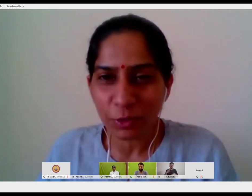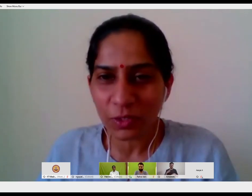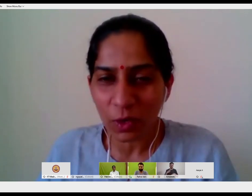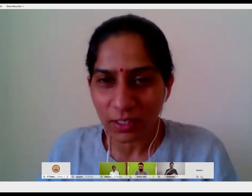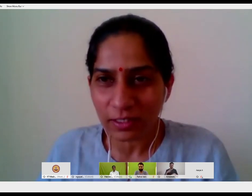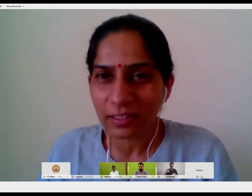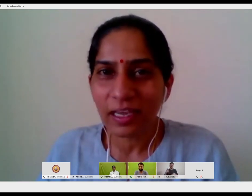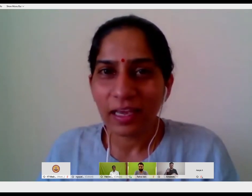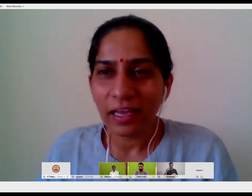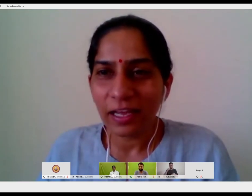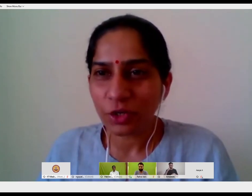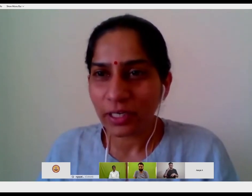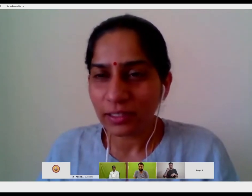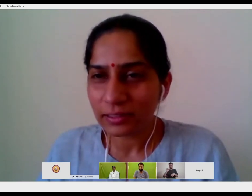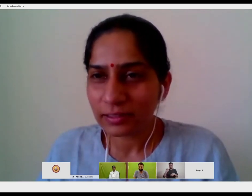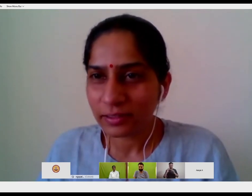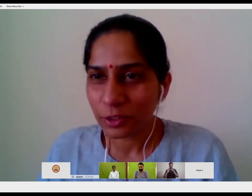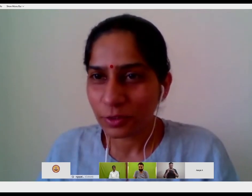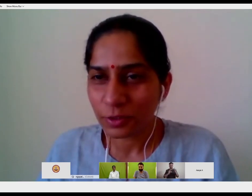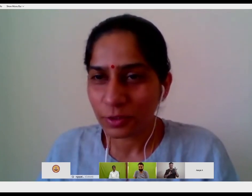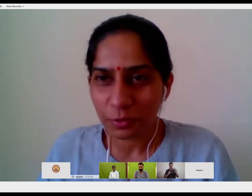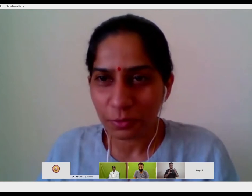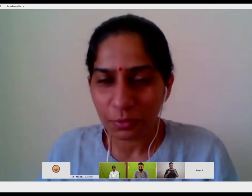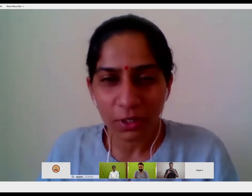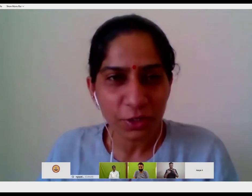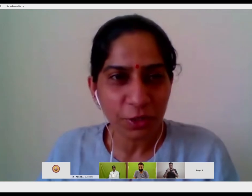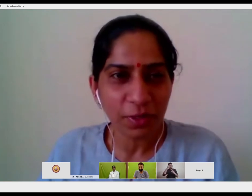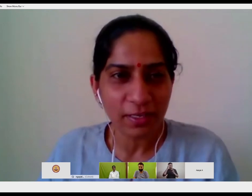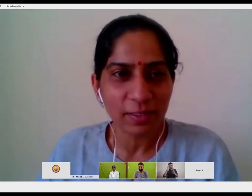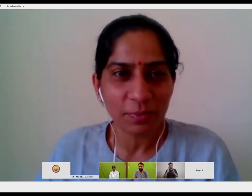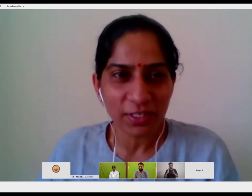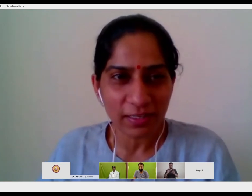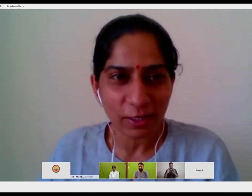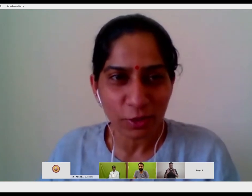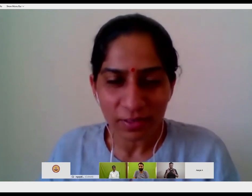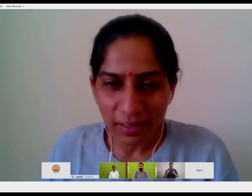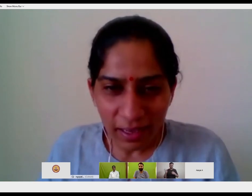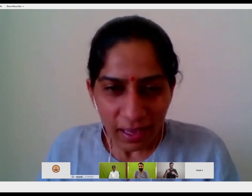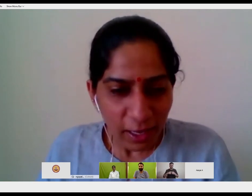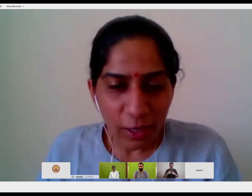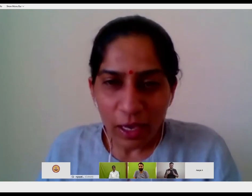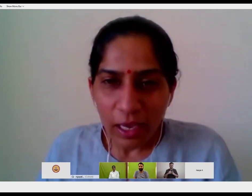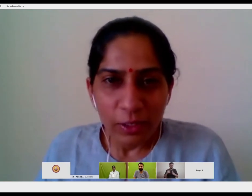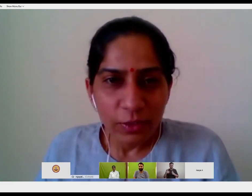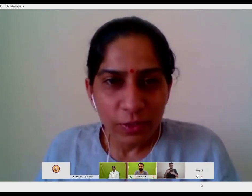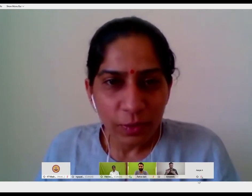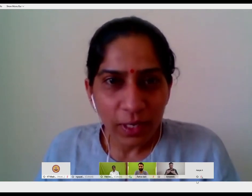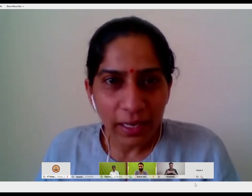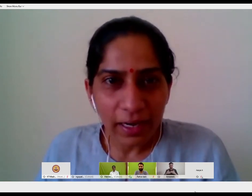to be sorted and join us to continue his presentation. So can